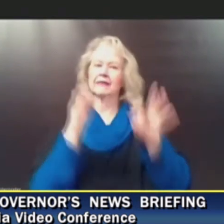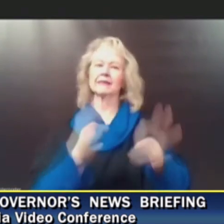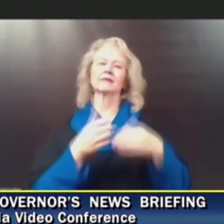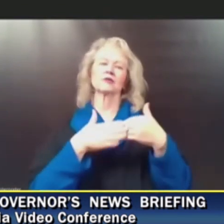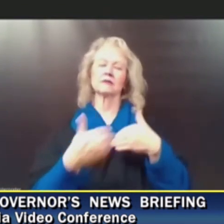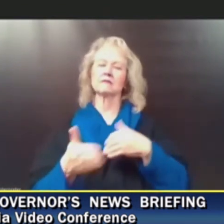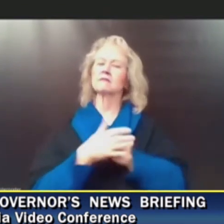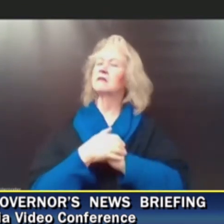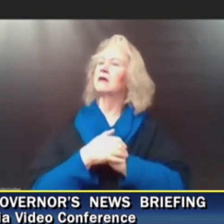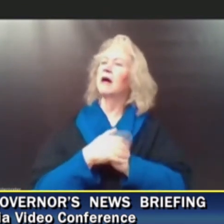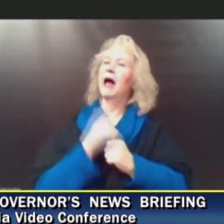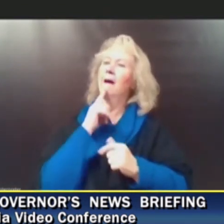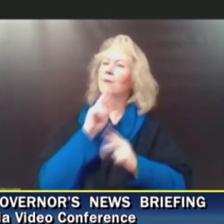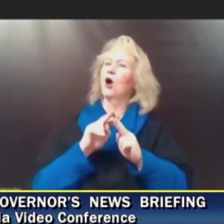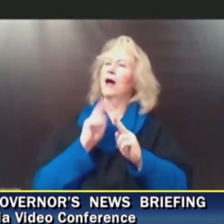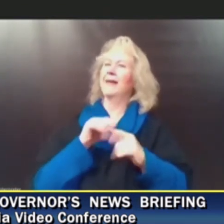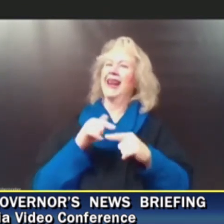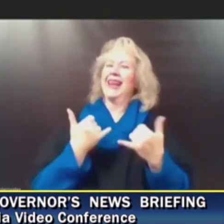What about as of today?